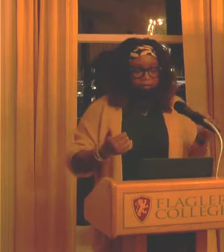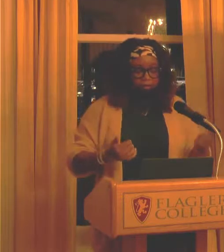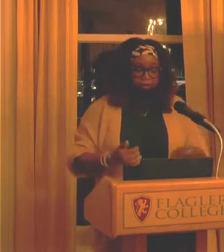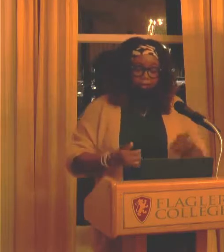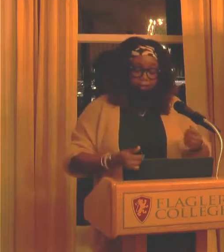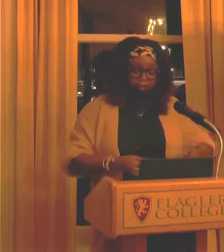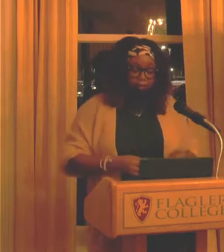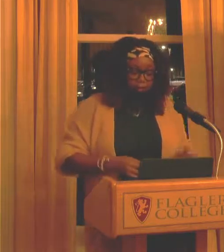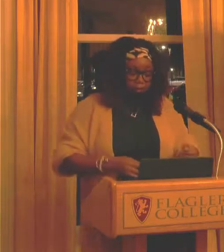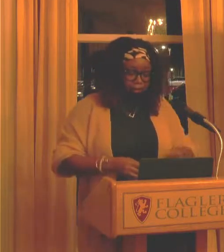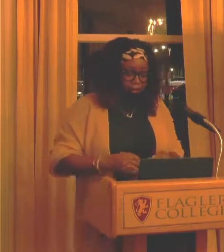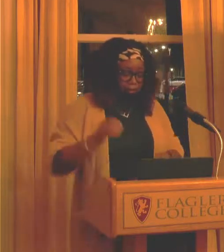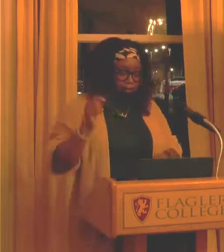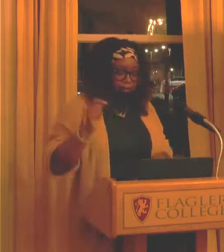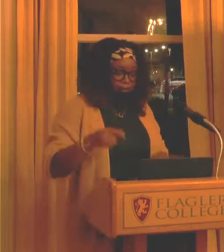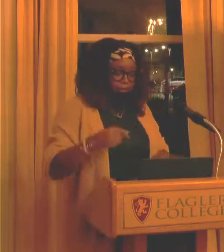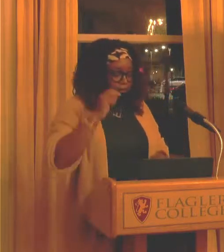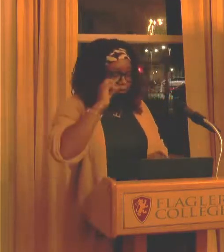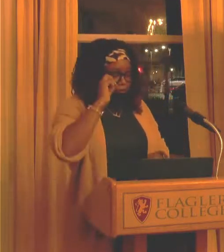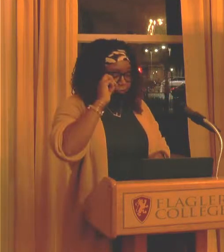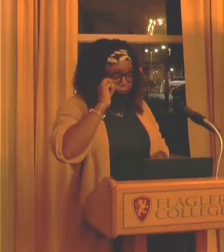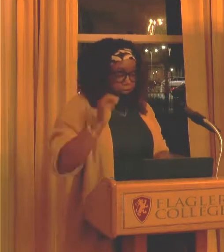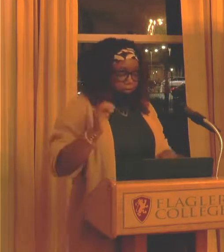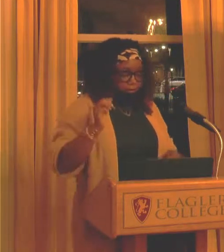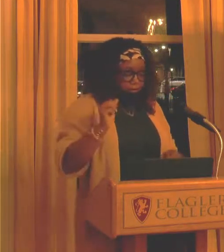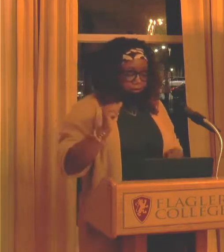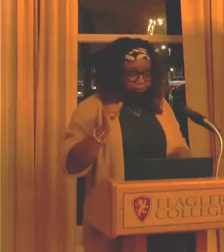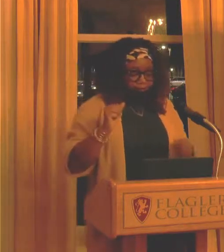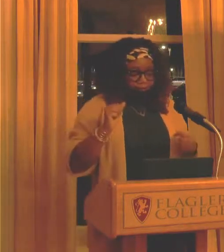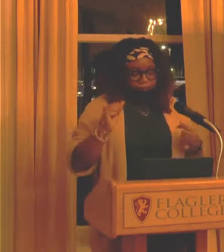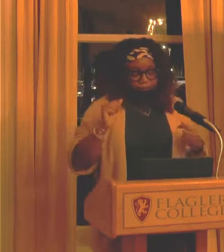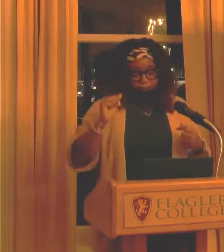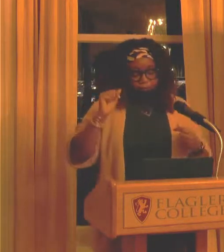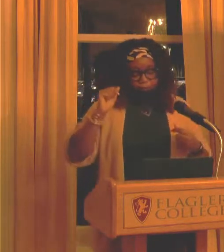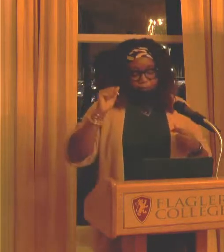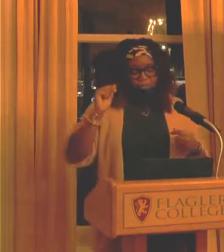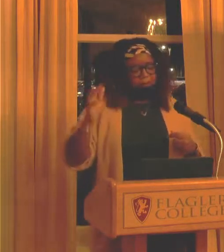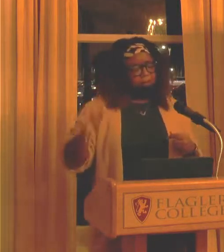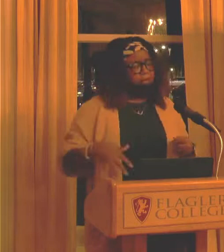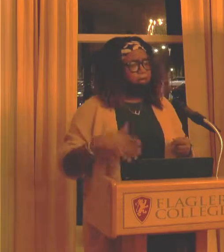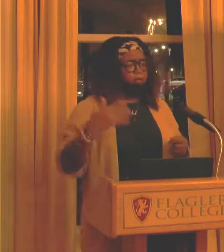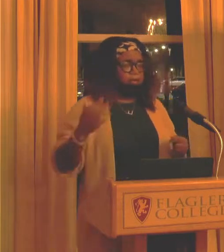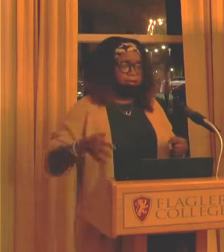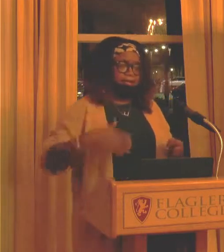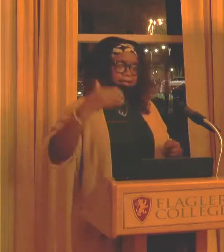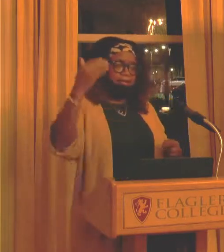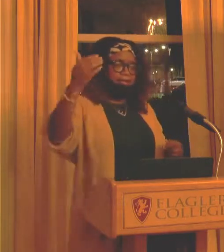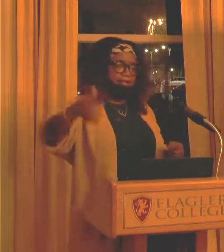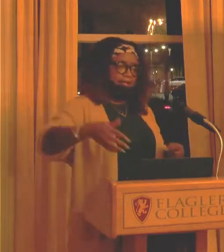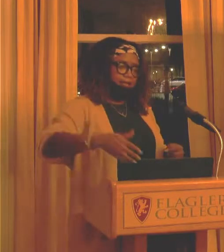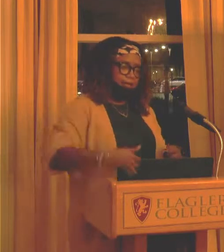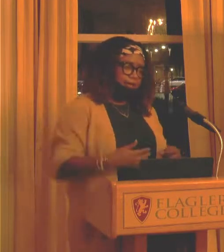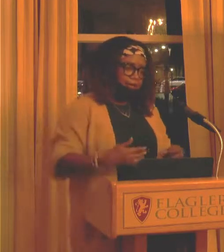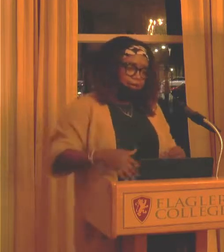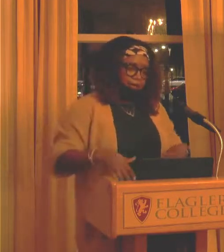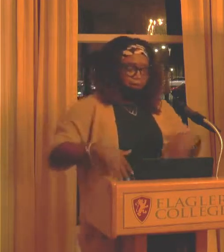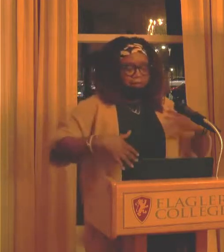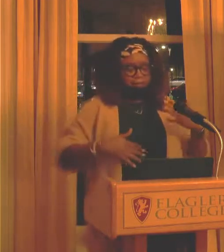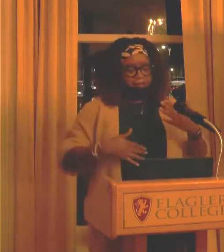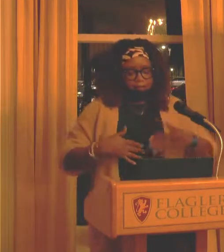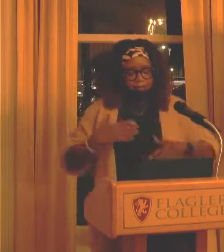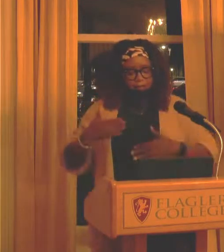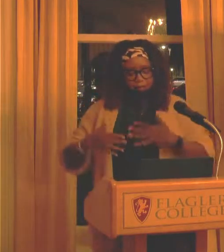You should always start with the end in mind. And you must find your own voice. So, we talk about that all the time. Like, seeing the end at the beginning.